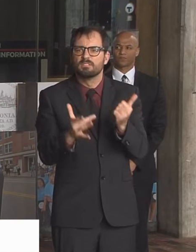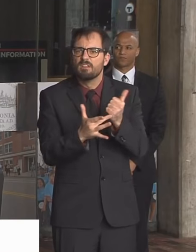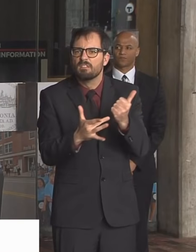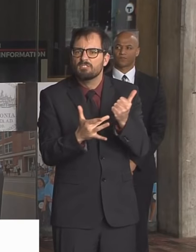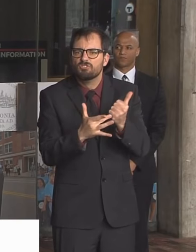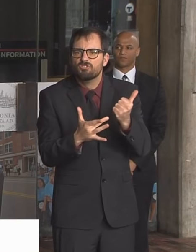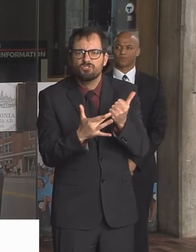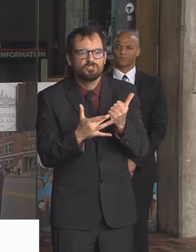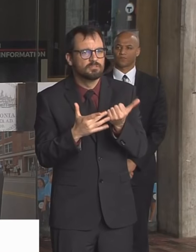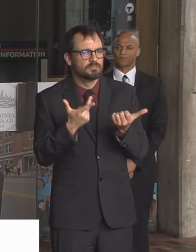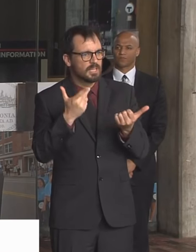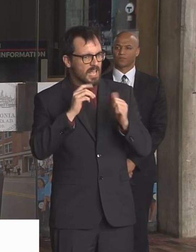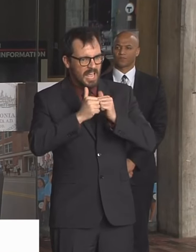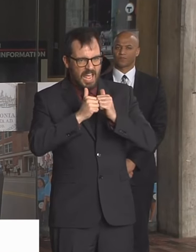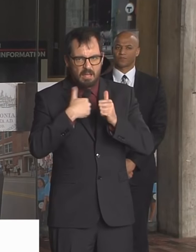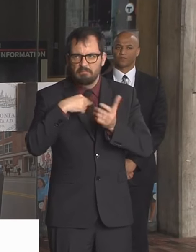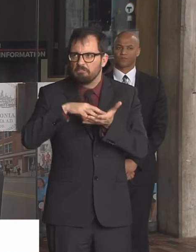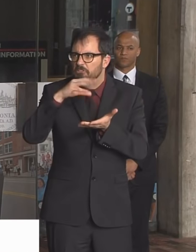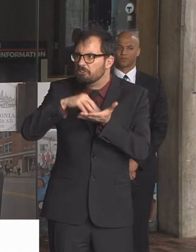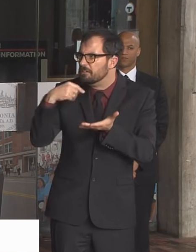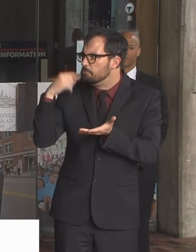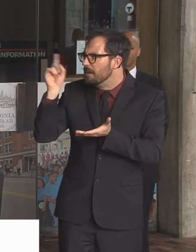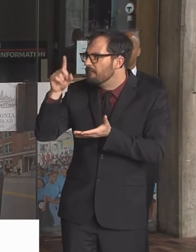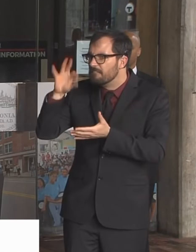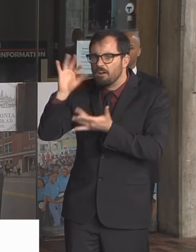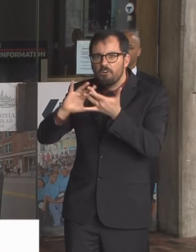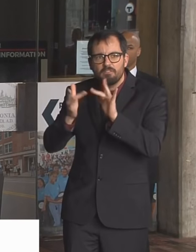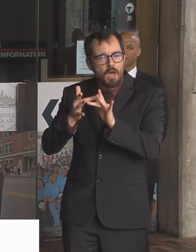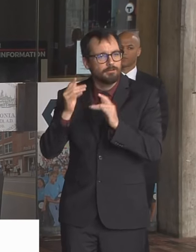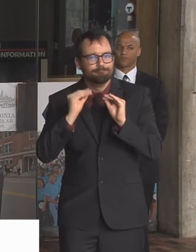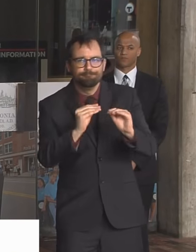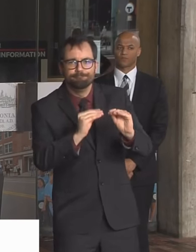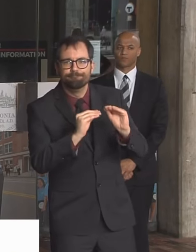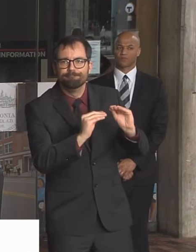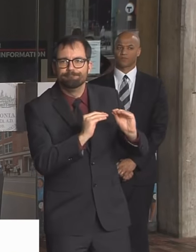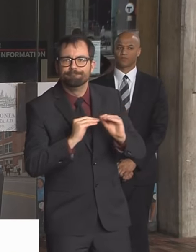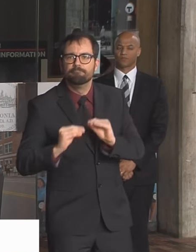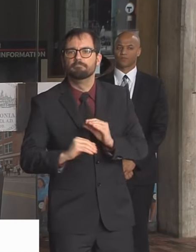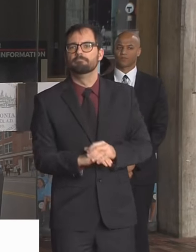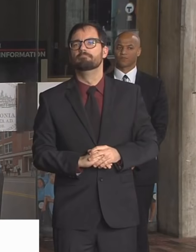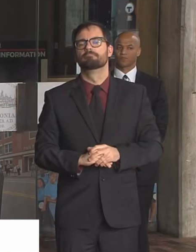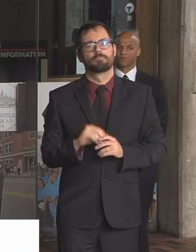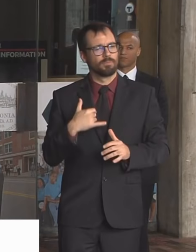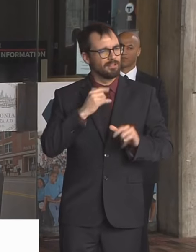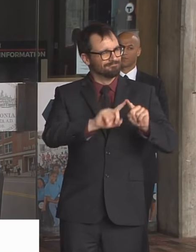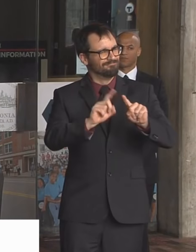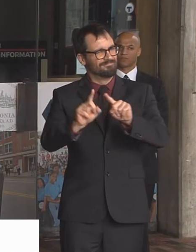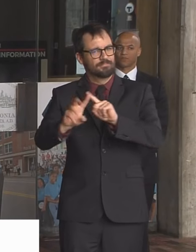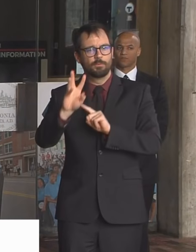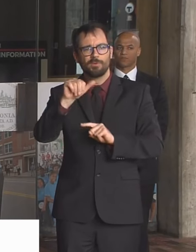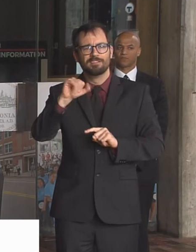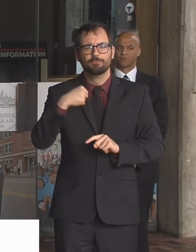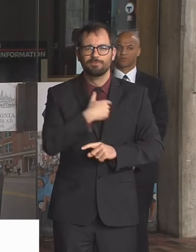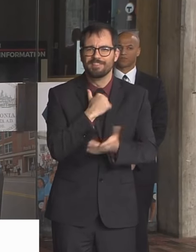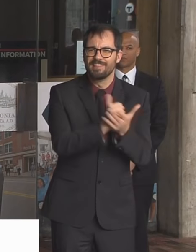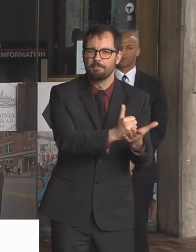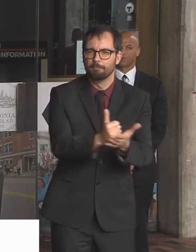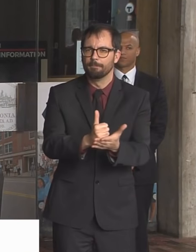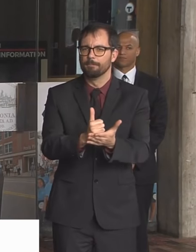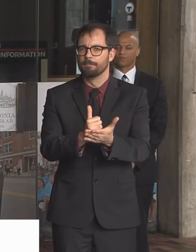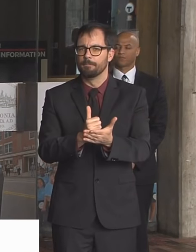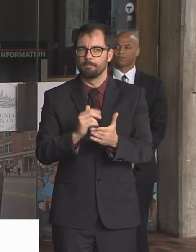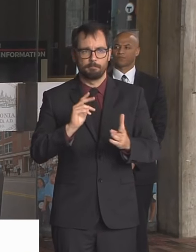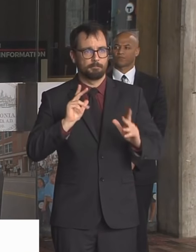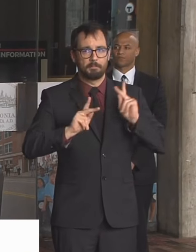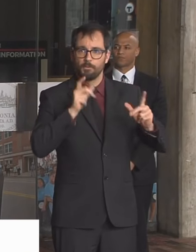shoppers. We're reaching out to companies that might need help in delivery. So we're reaching out so you can contact our Office of Economic Development